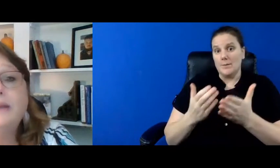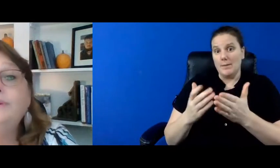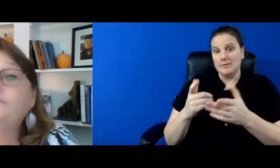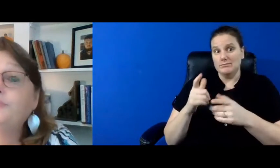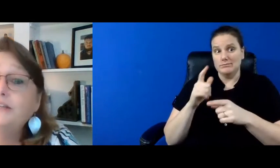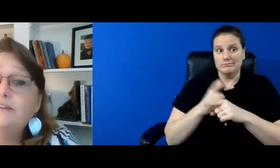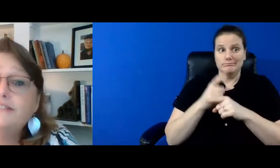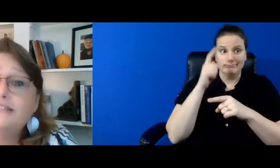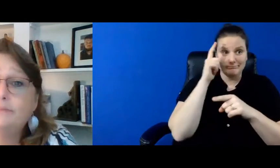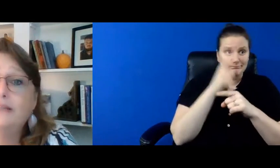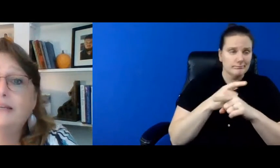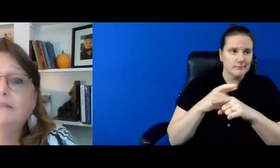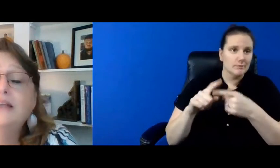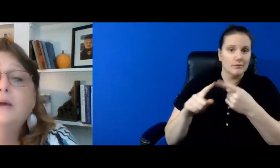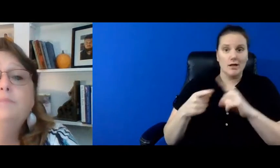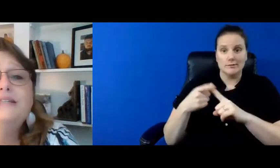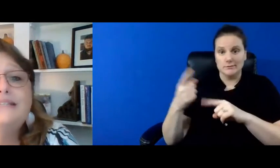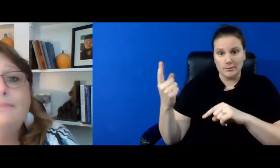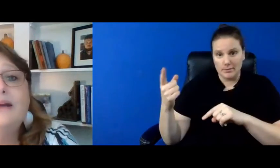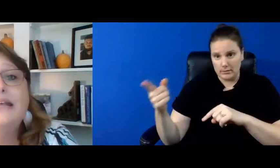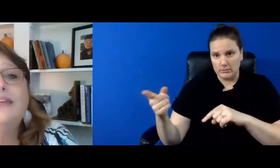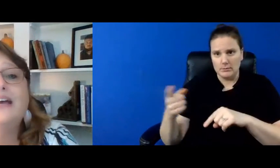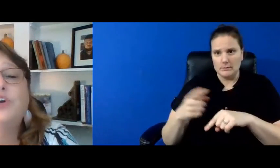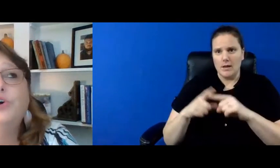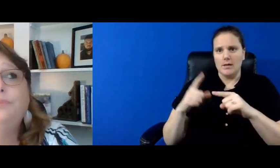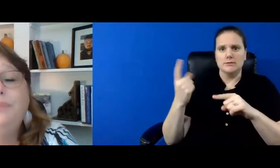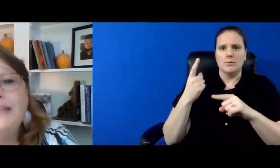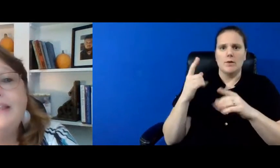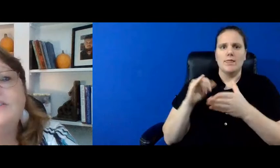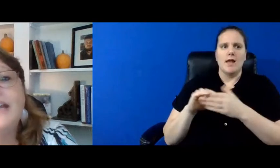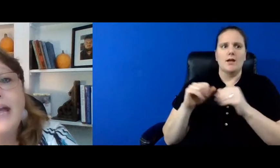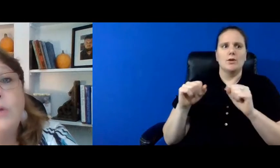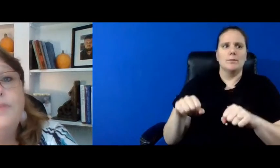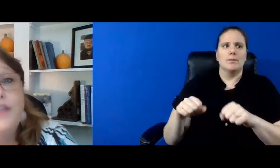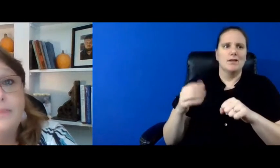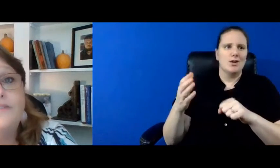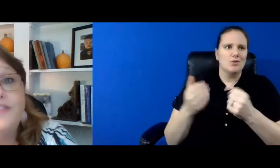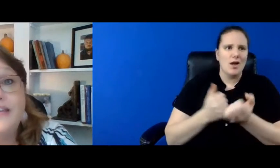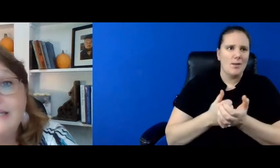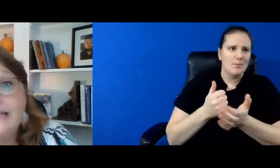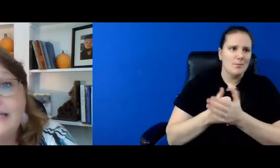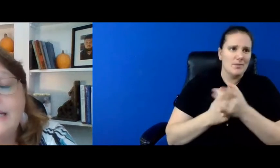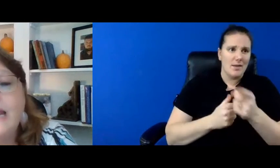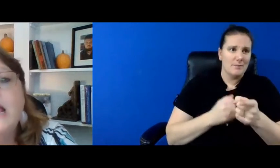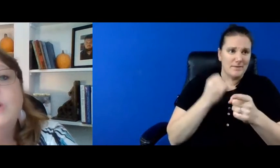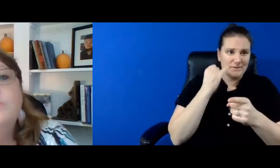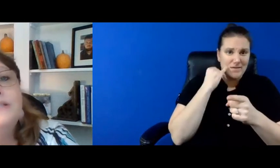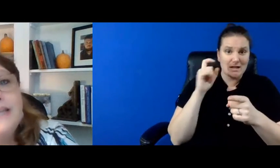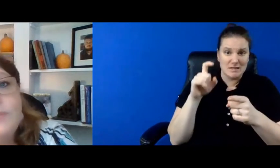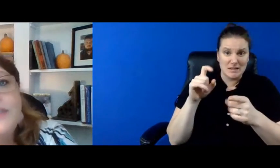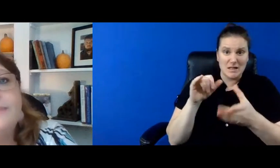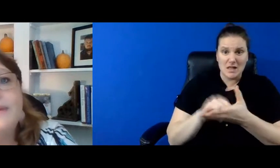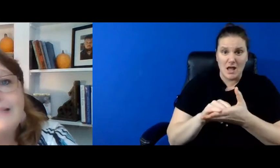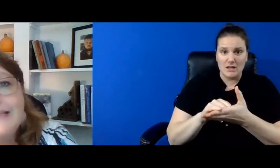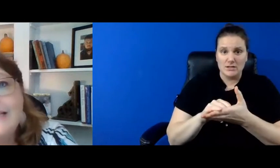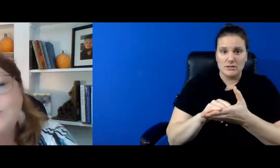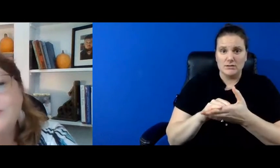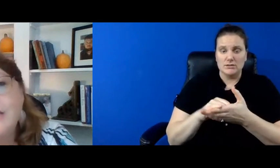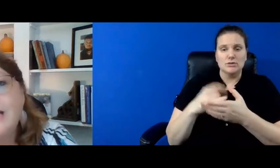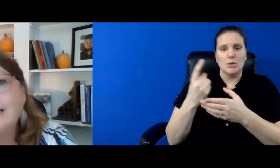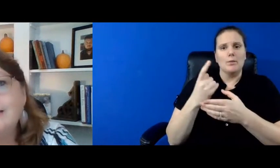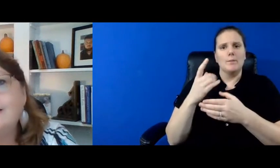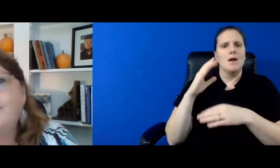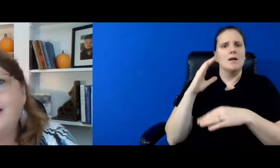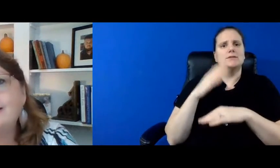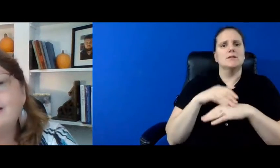maybe a friend of a sibling but somebody that could be there to help them if they needed it but someone that my sons